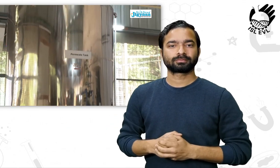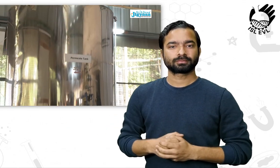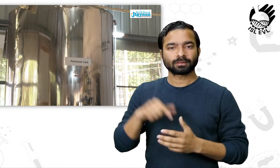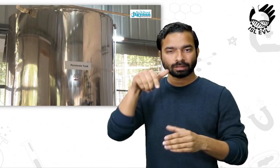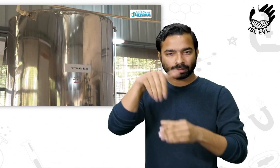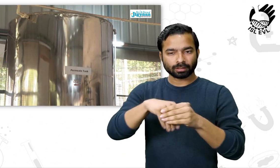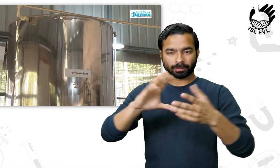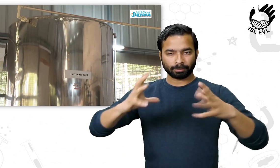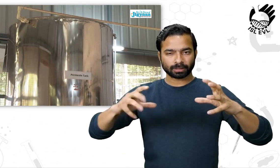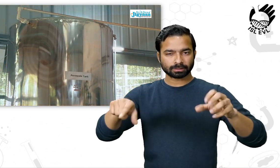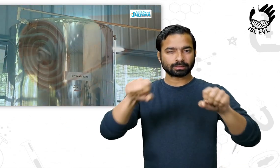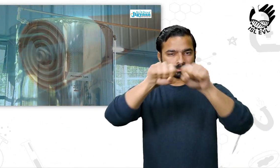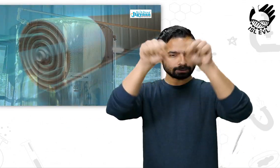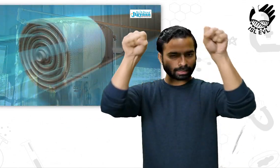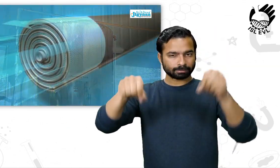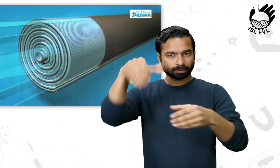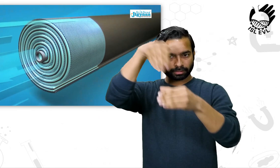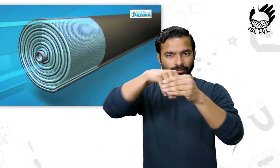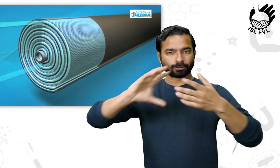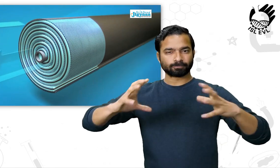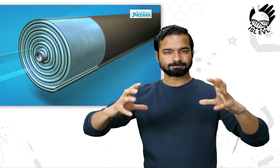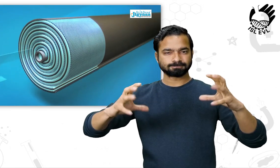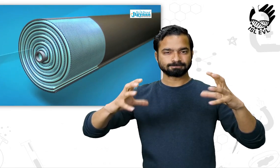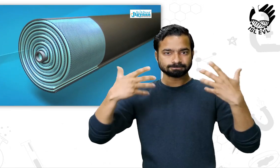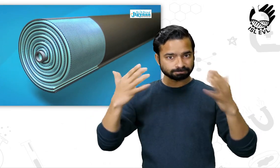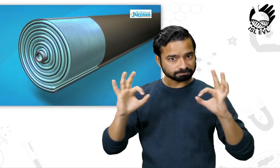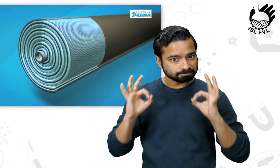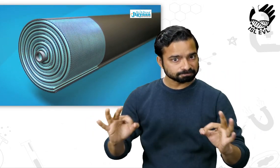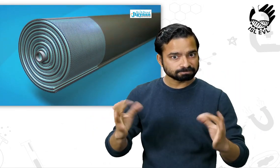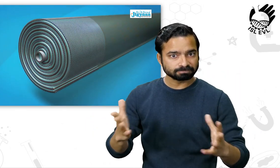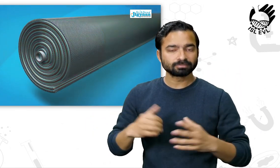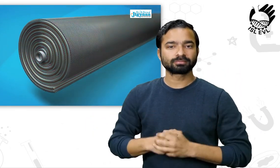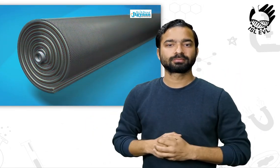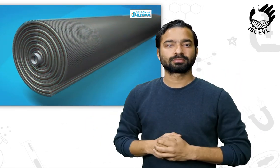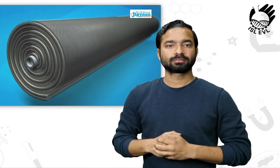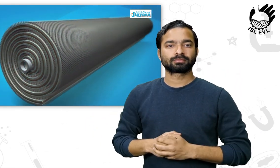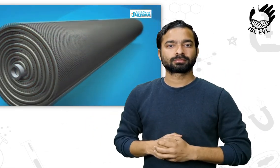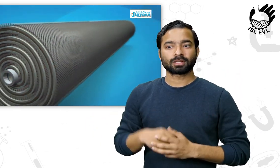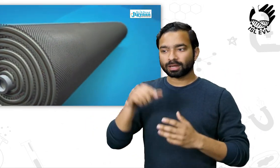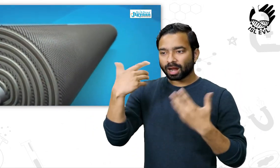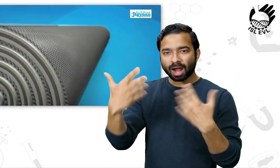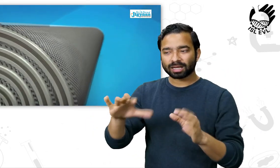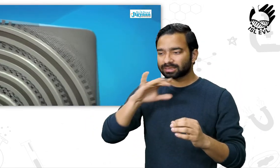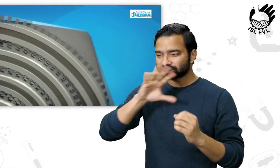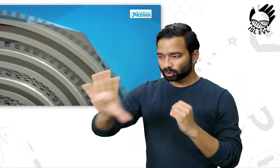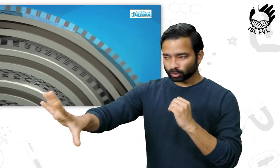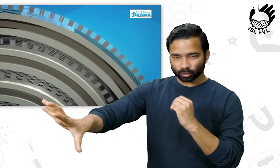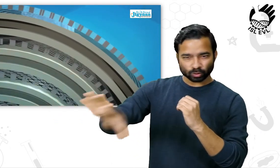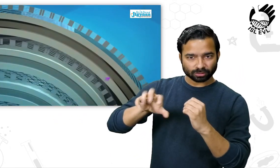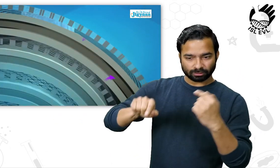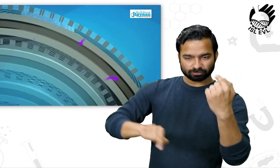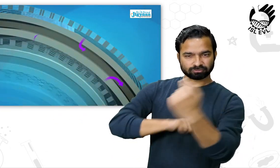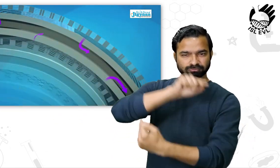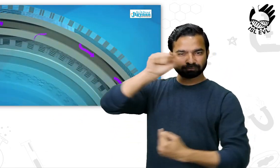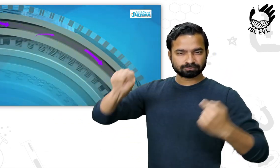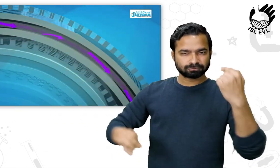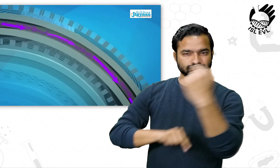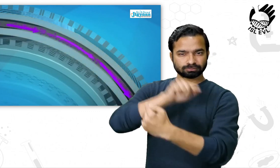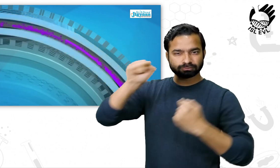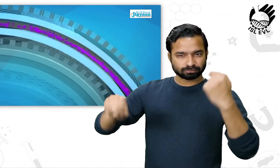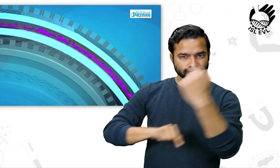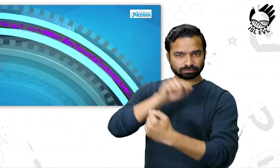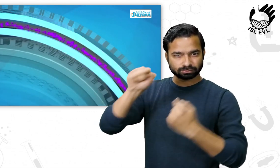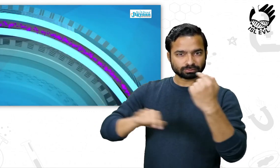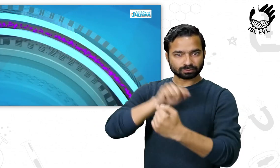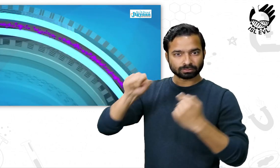This system works on the principle of application of excess water pressure that is more than